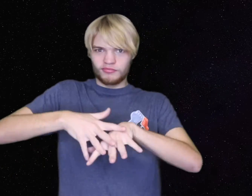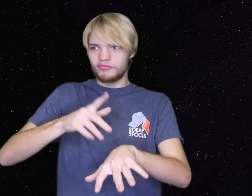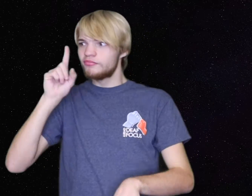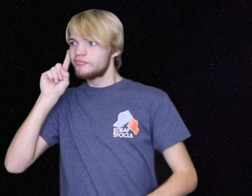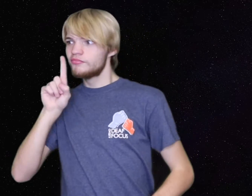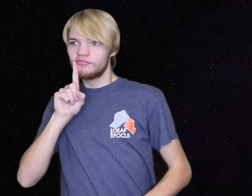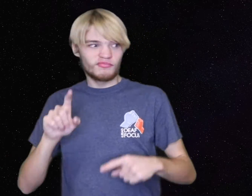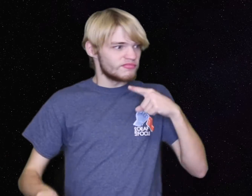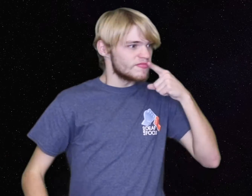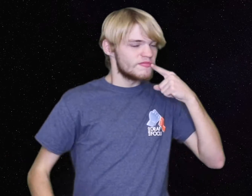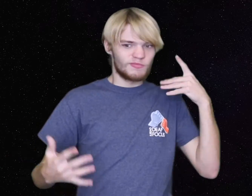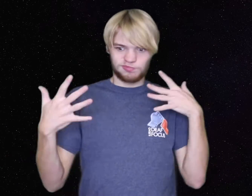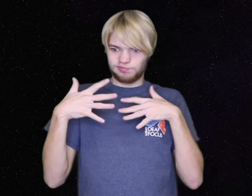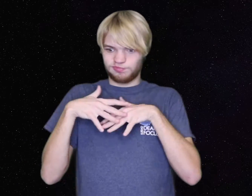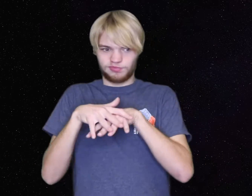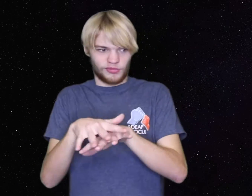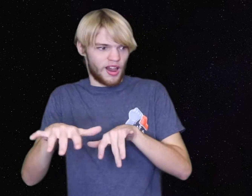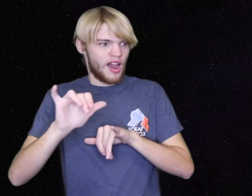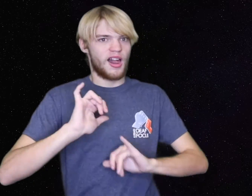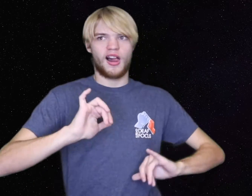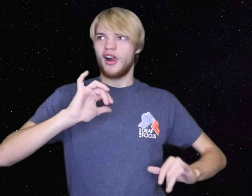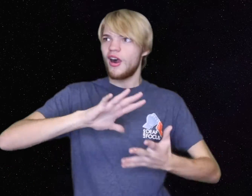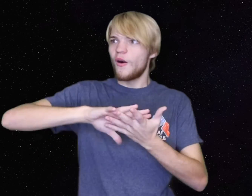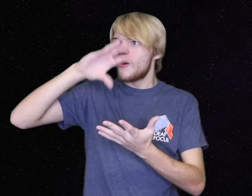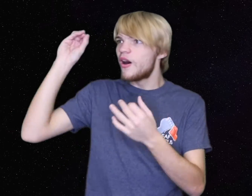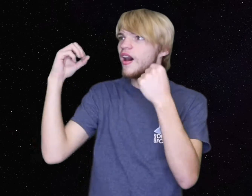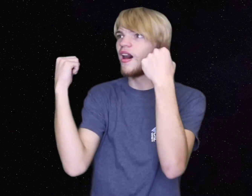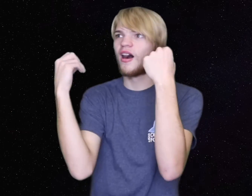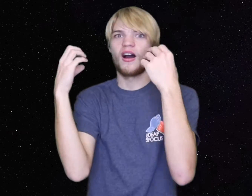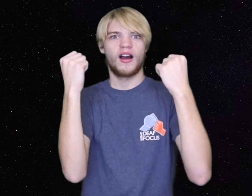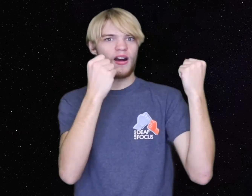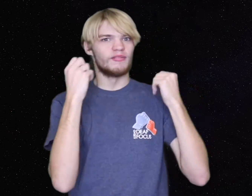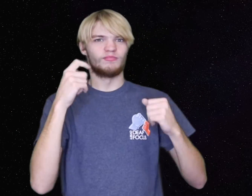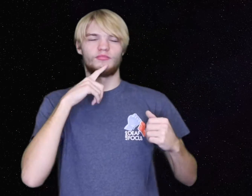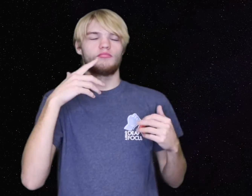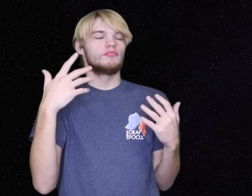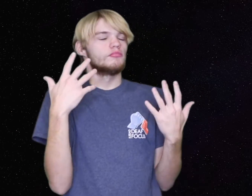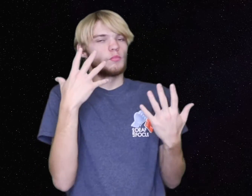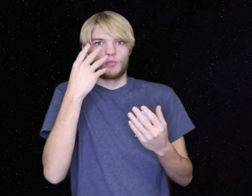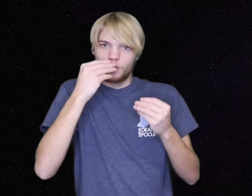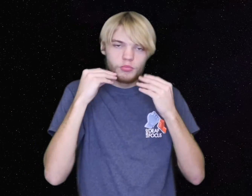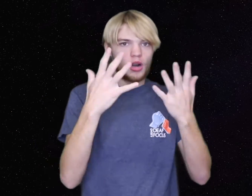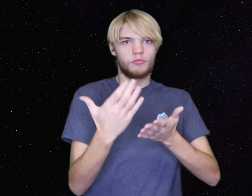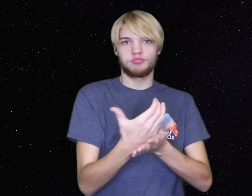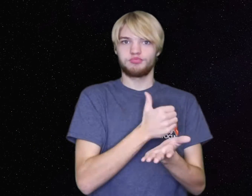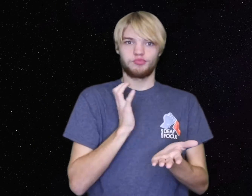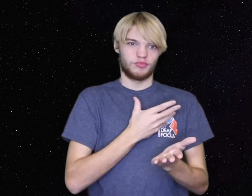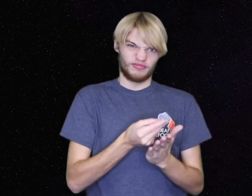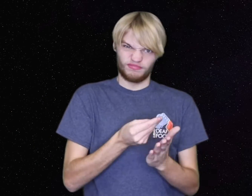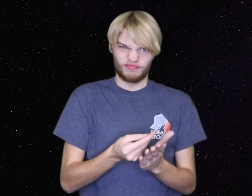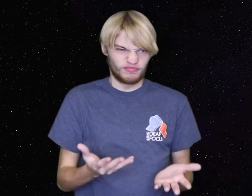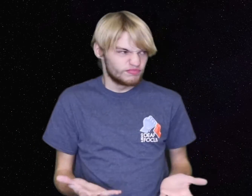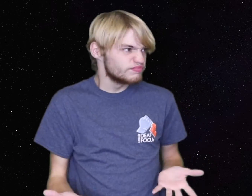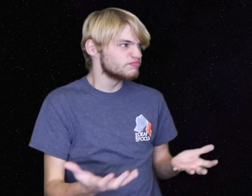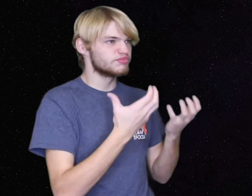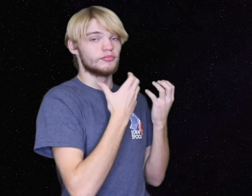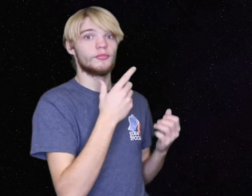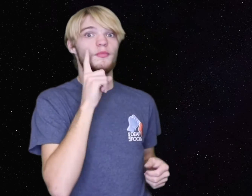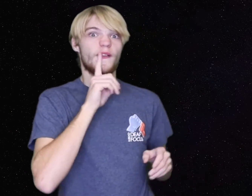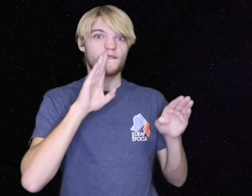great event, great opportunity for hearing people and deaf people to learn signs, and it was a great opportunity to fundraise money